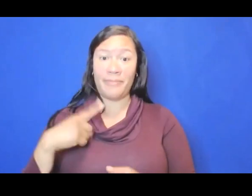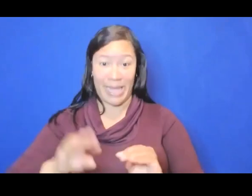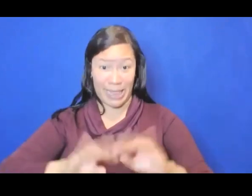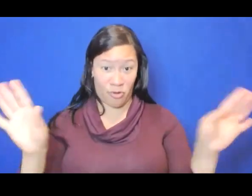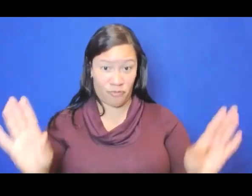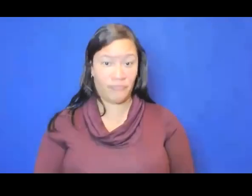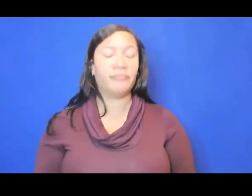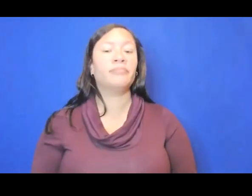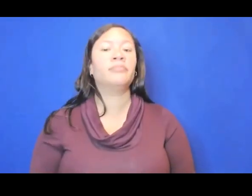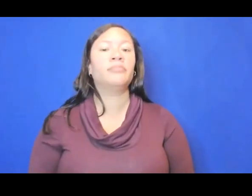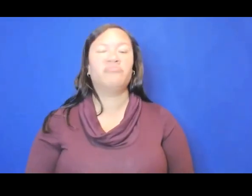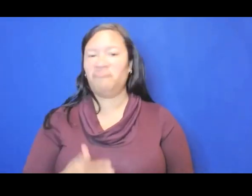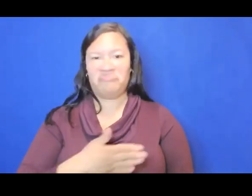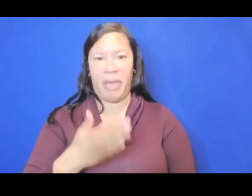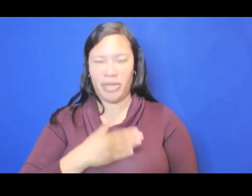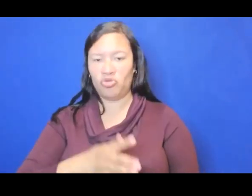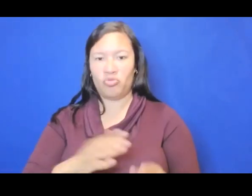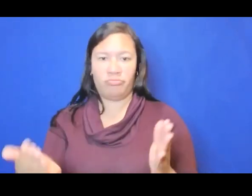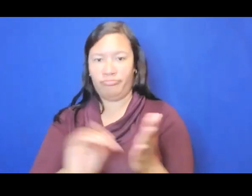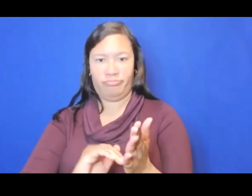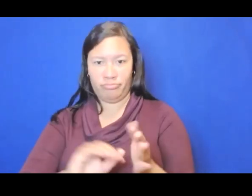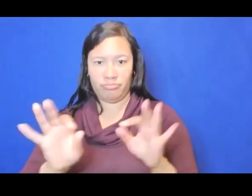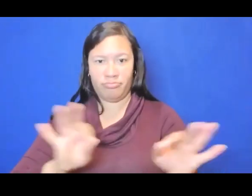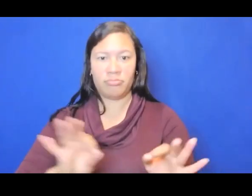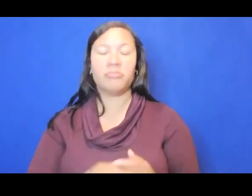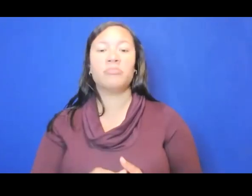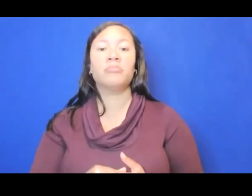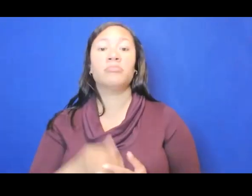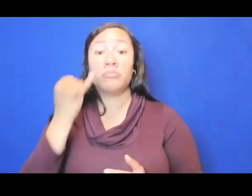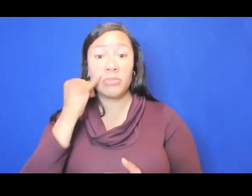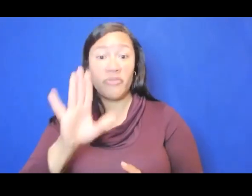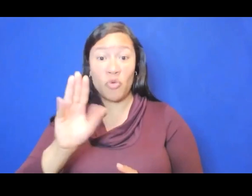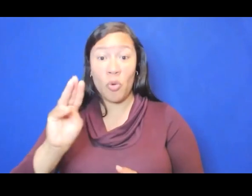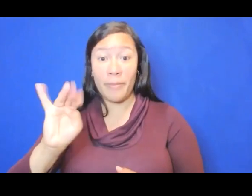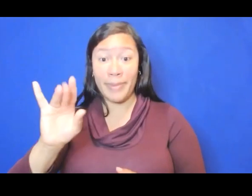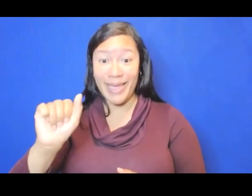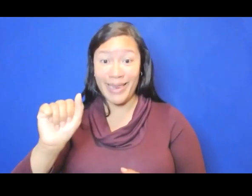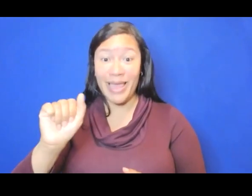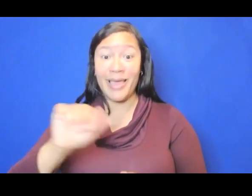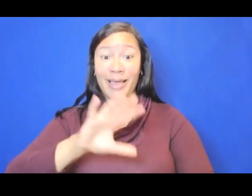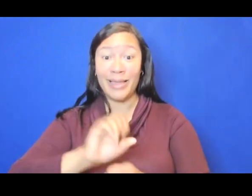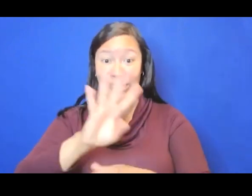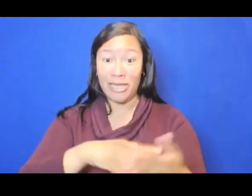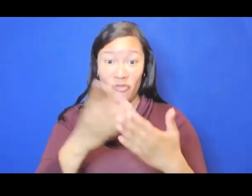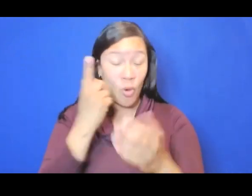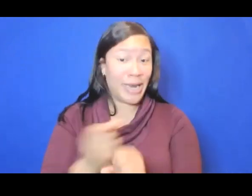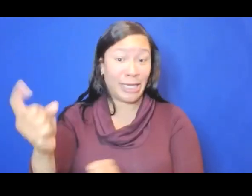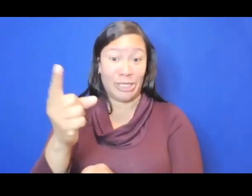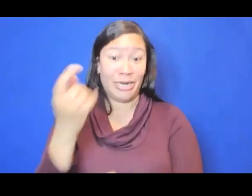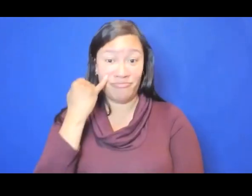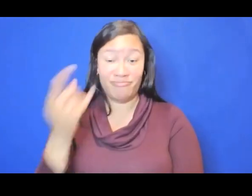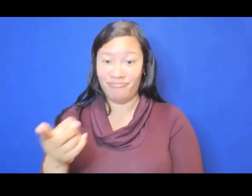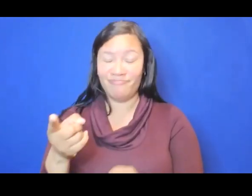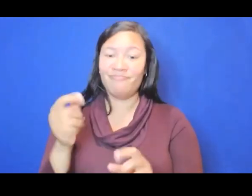if your media is scheduled for next year. So if you're an artist who's working within visual arts or moving image,